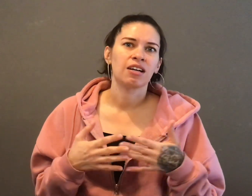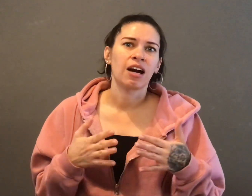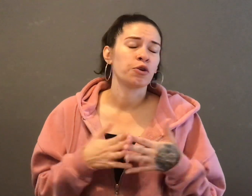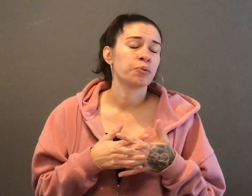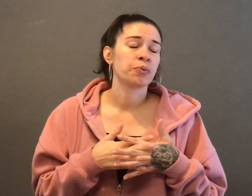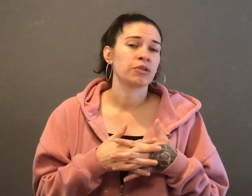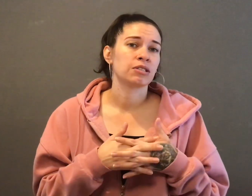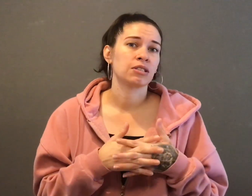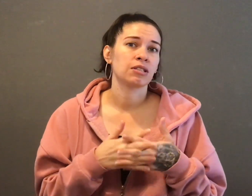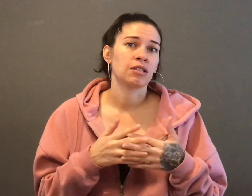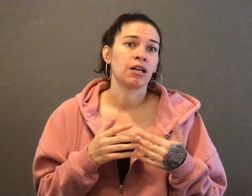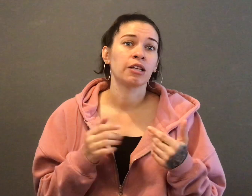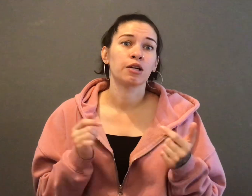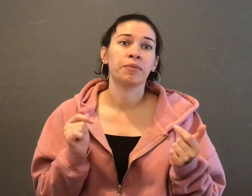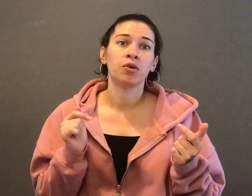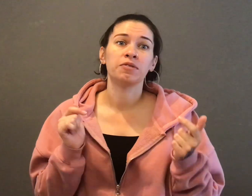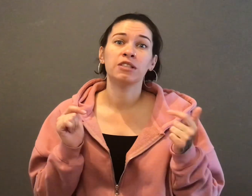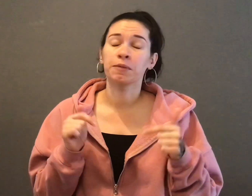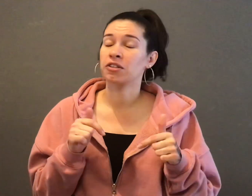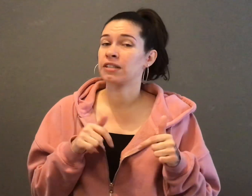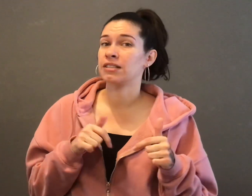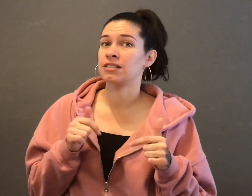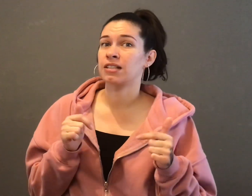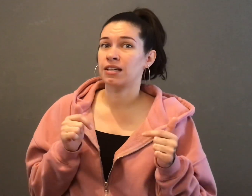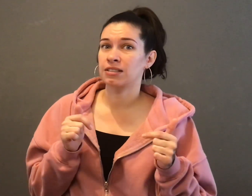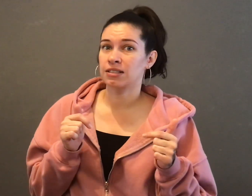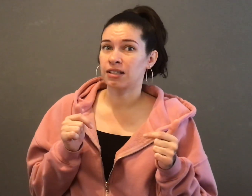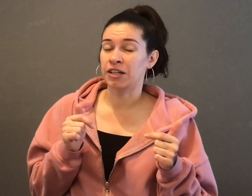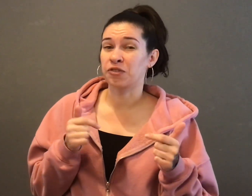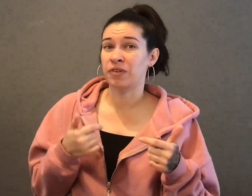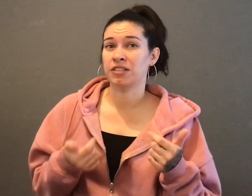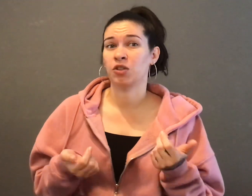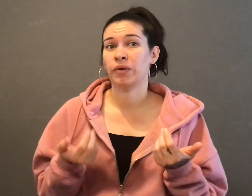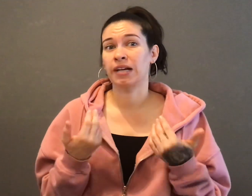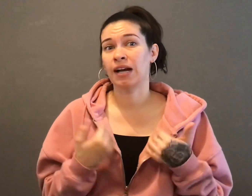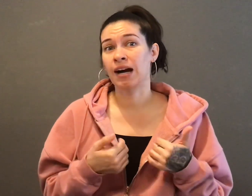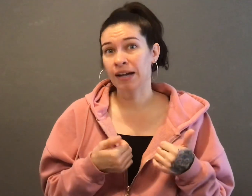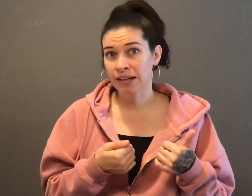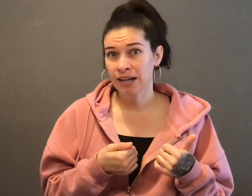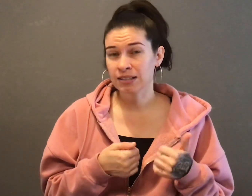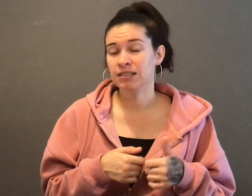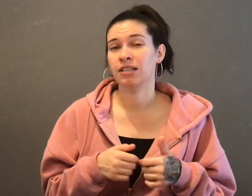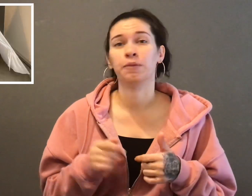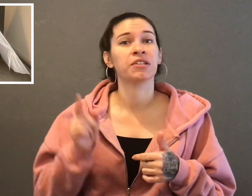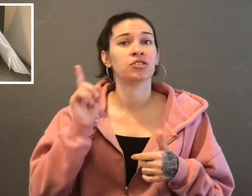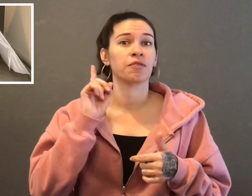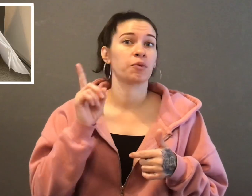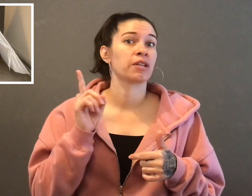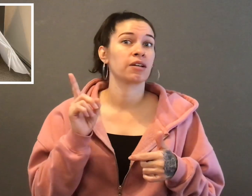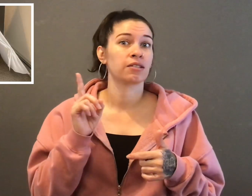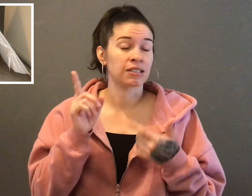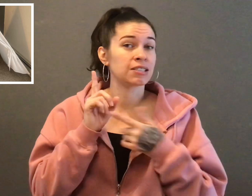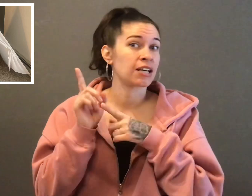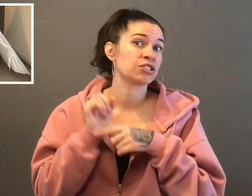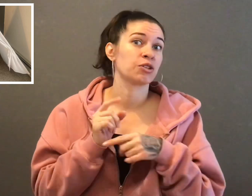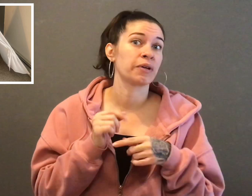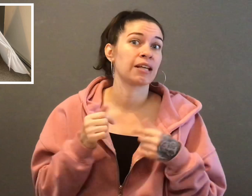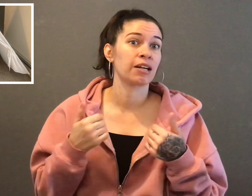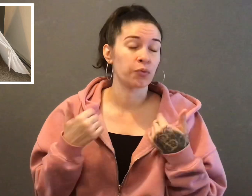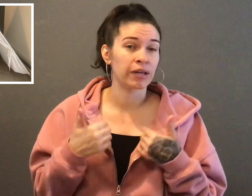I will put a link below of similar tents that I could find to the one that I got and a picture of the one that, this is actually the one that we